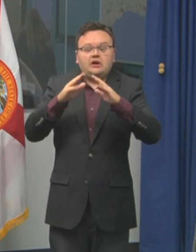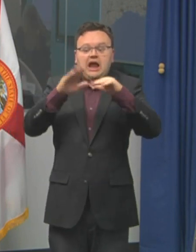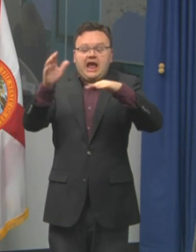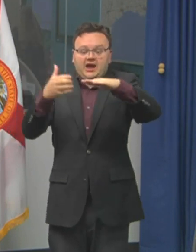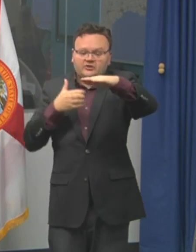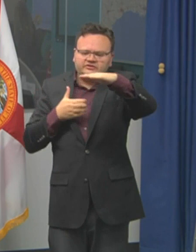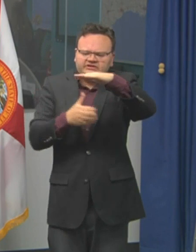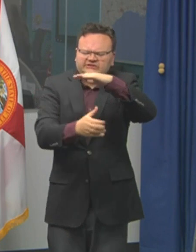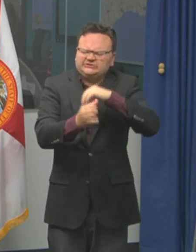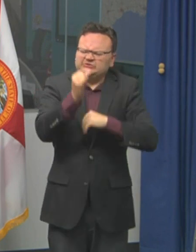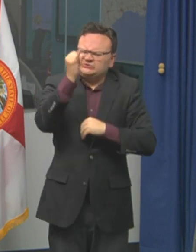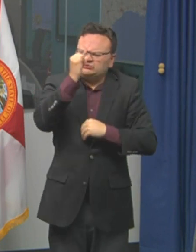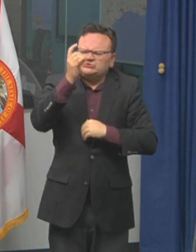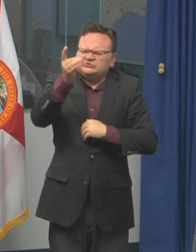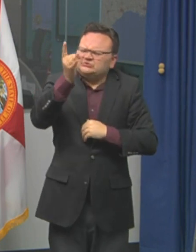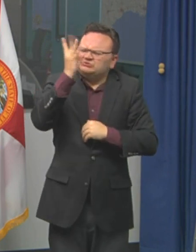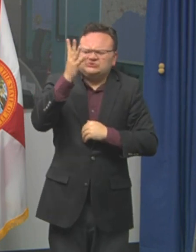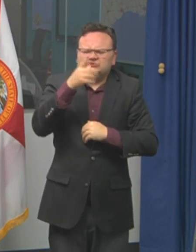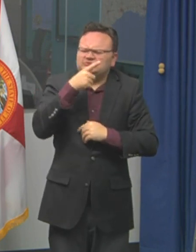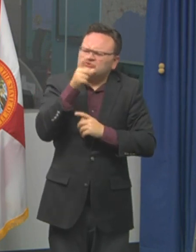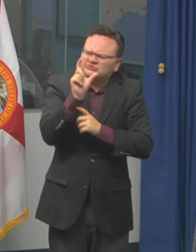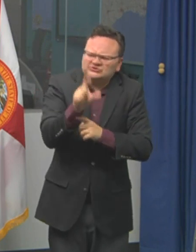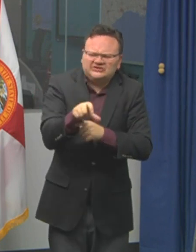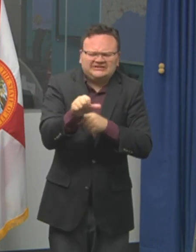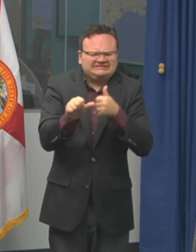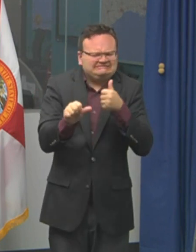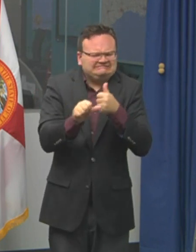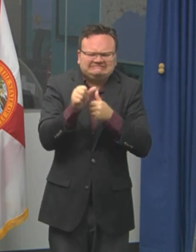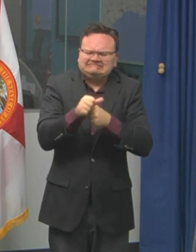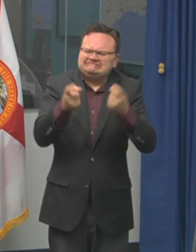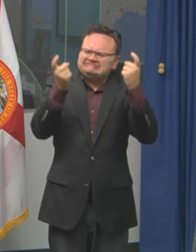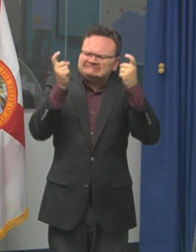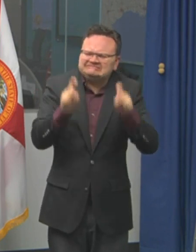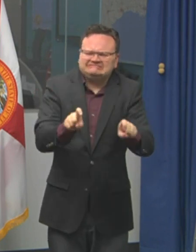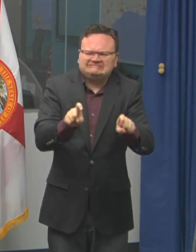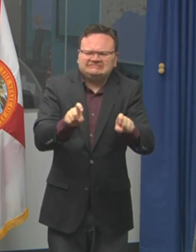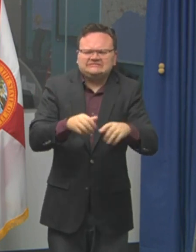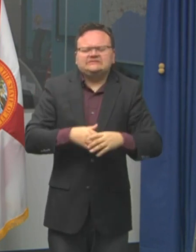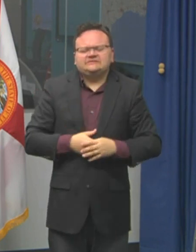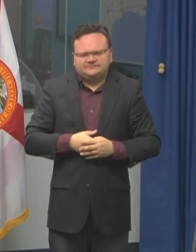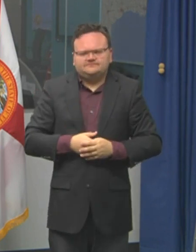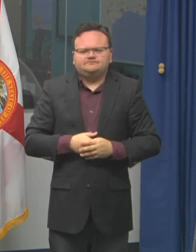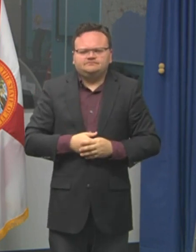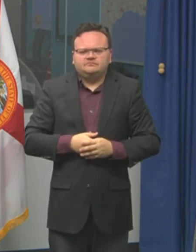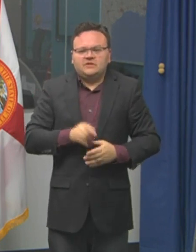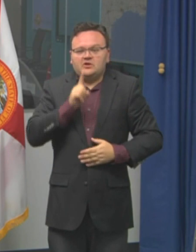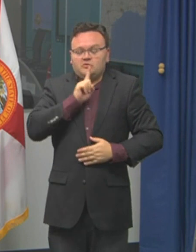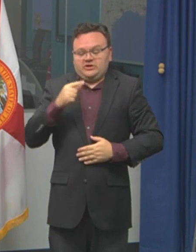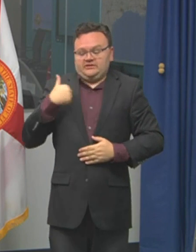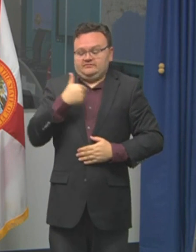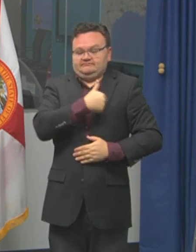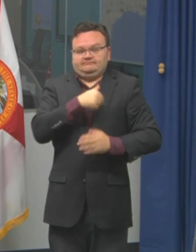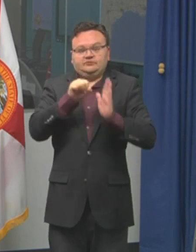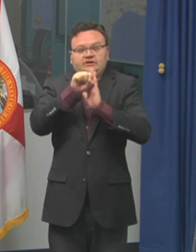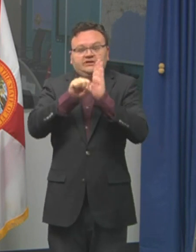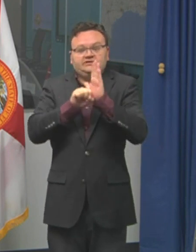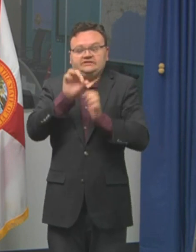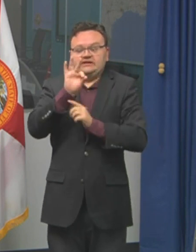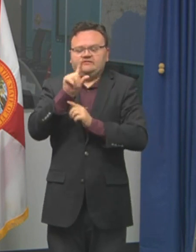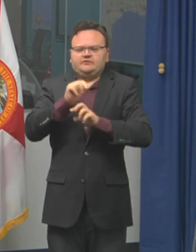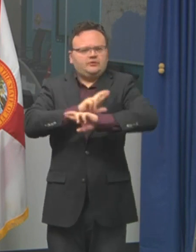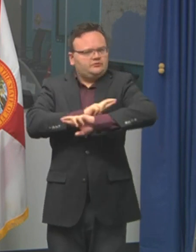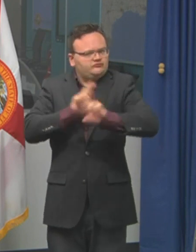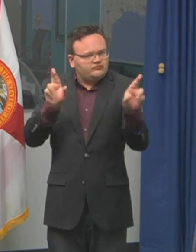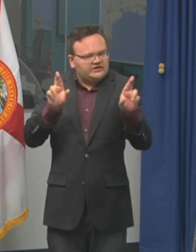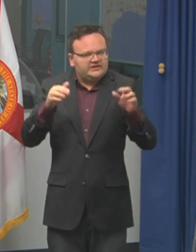that is very, very hazardous to people's health and safety. So the state is well equipped to handle the storm. We have the